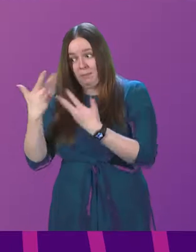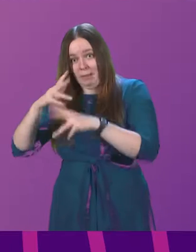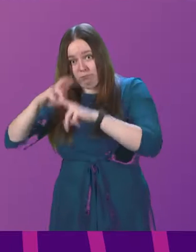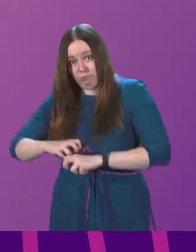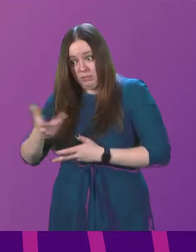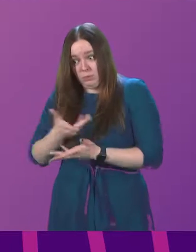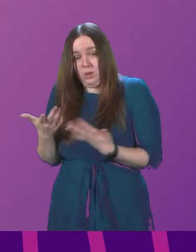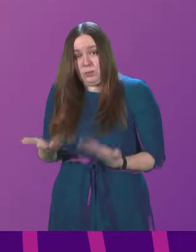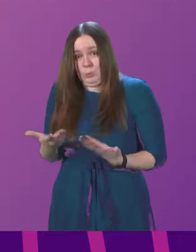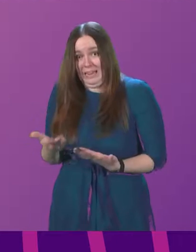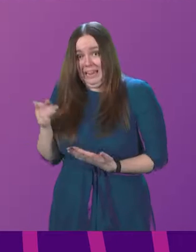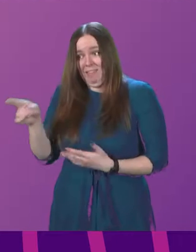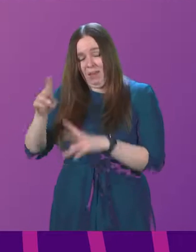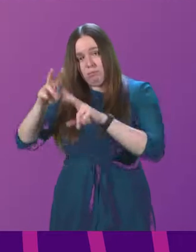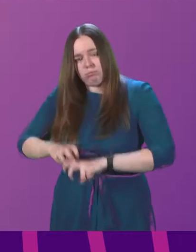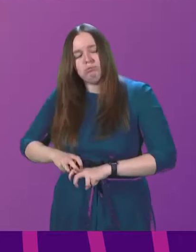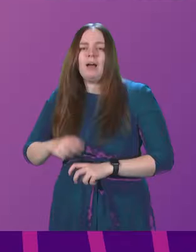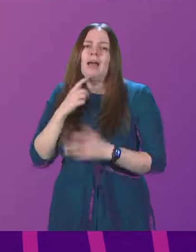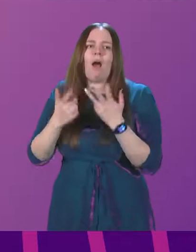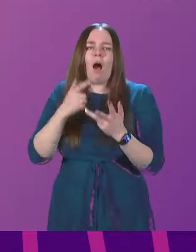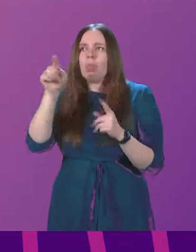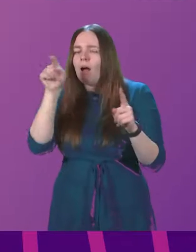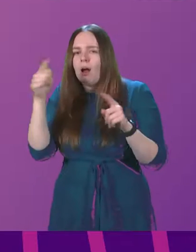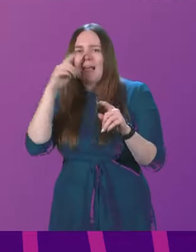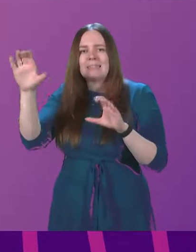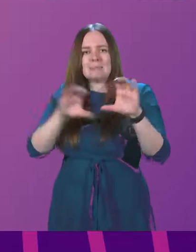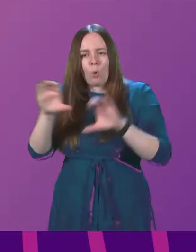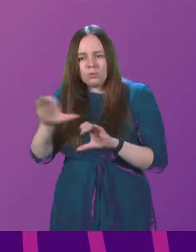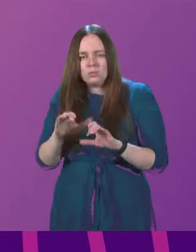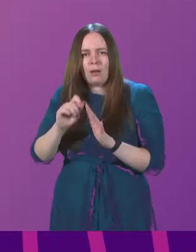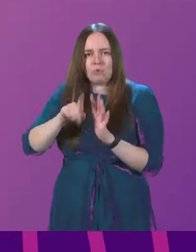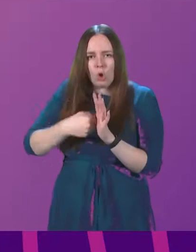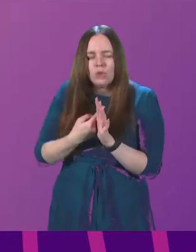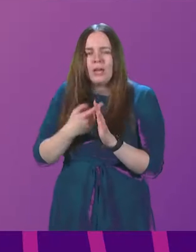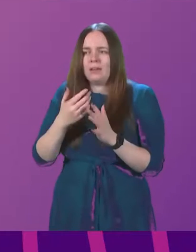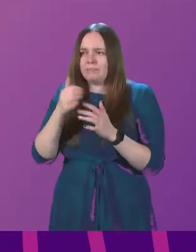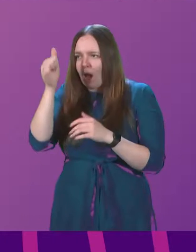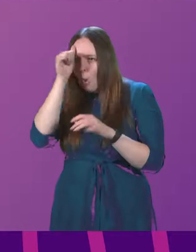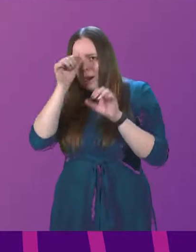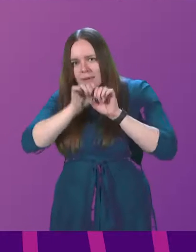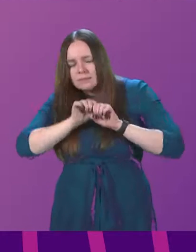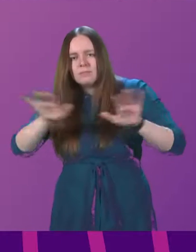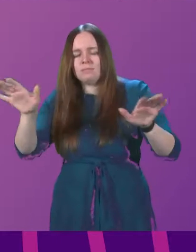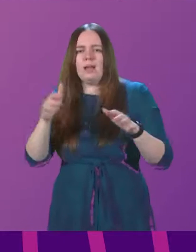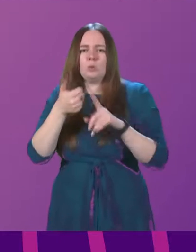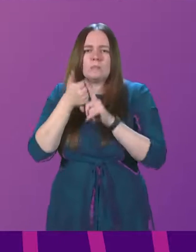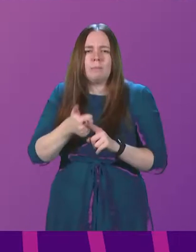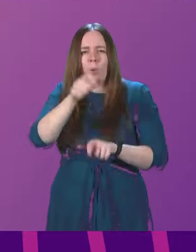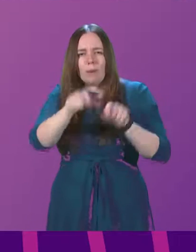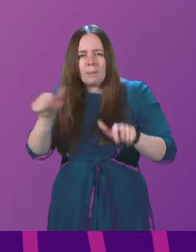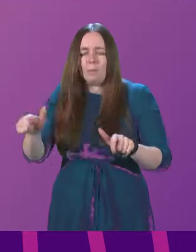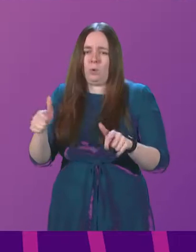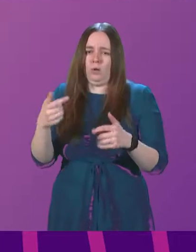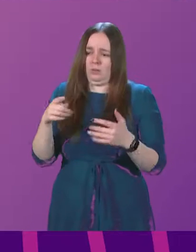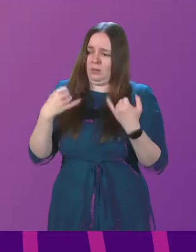discussing today for us, and others to sponsor projects that will raise awareness and support the diverse needs of people living with the condition. We have